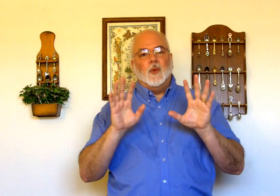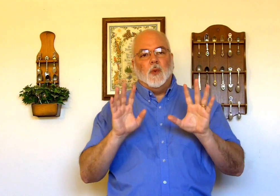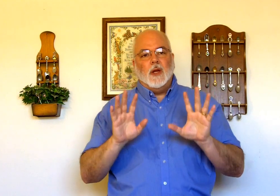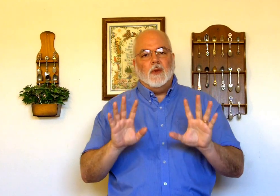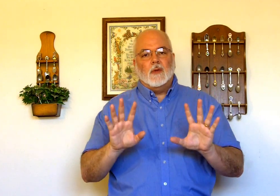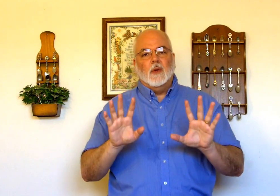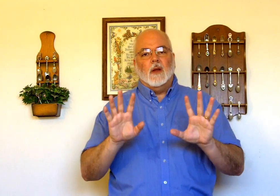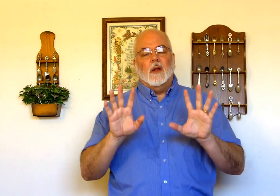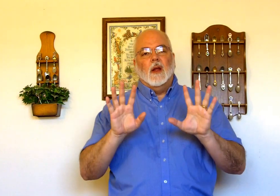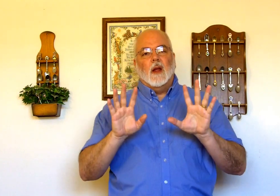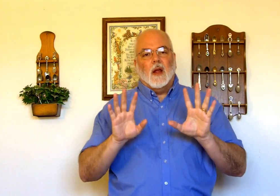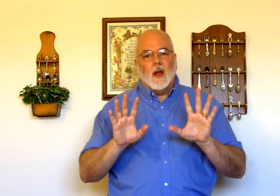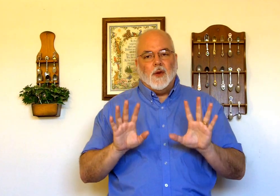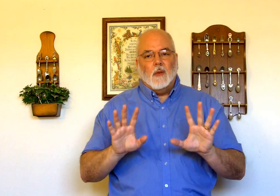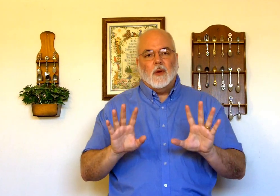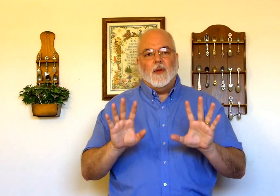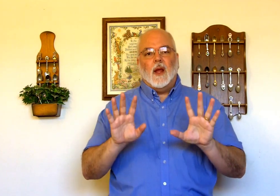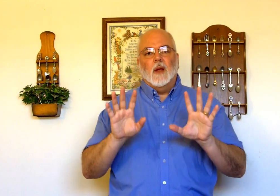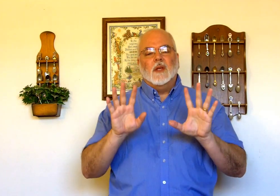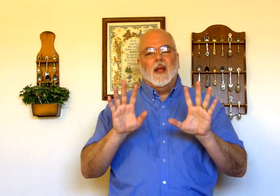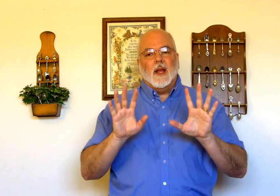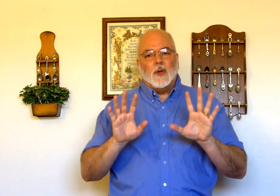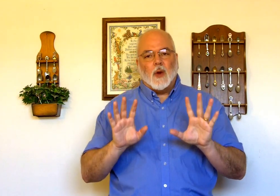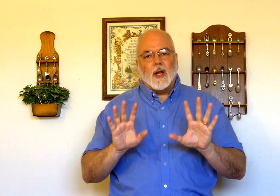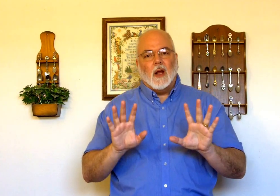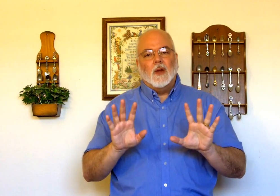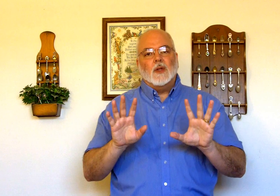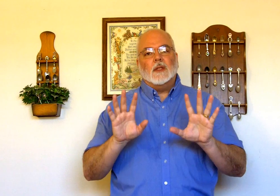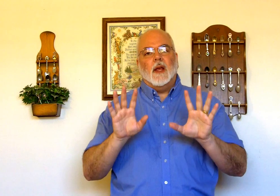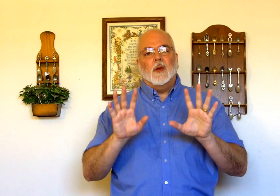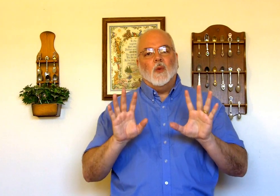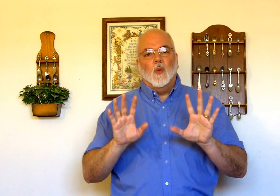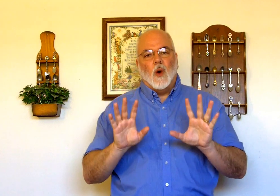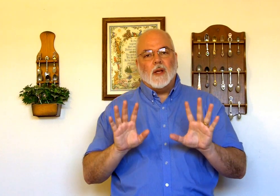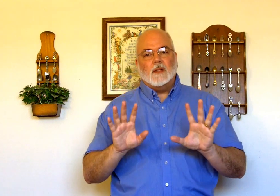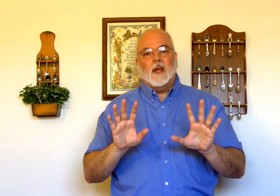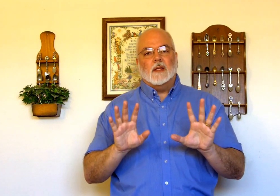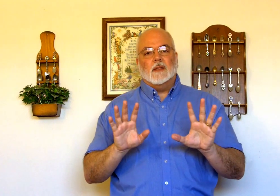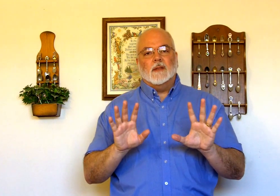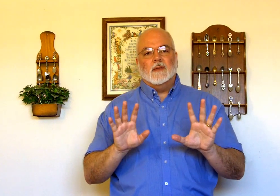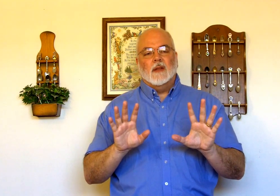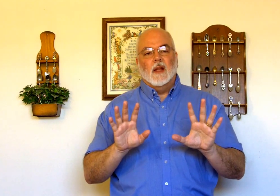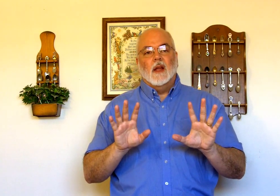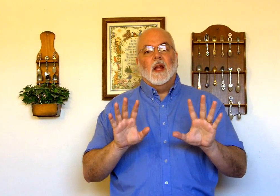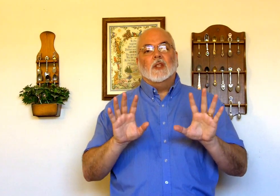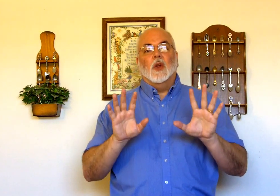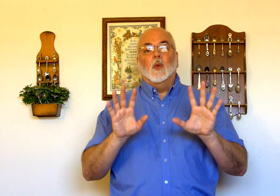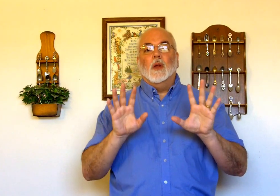read through it a number of times and try to understand what it says so that when